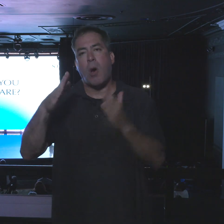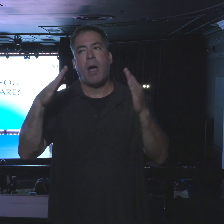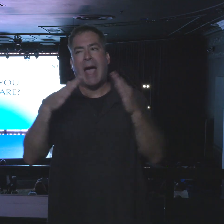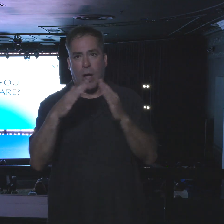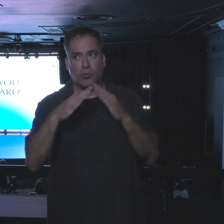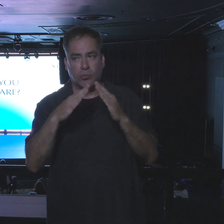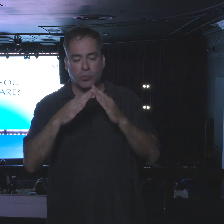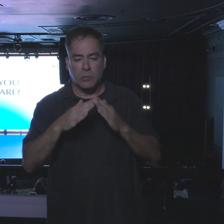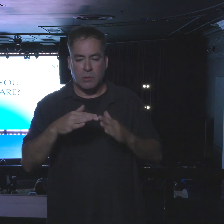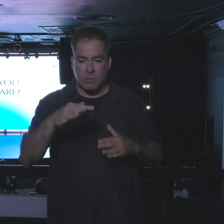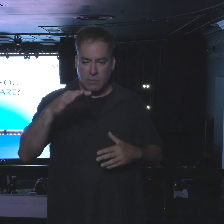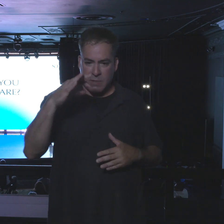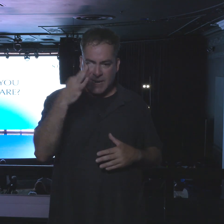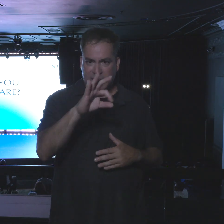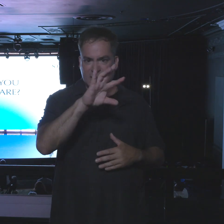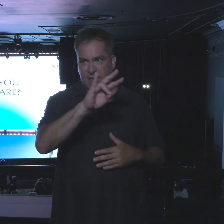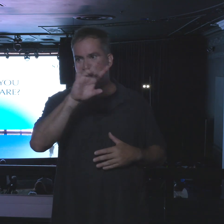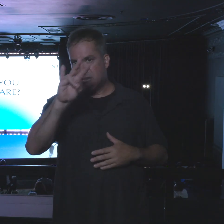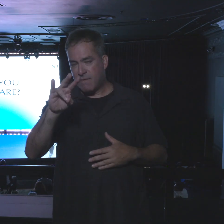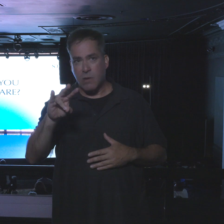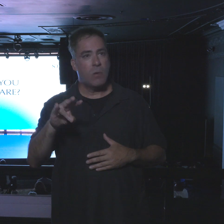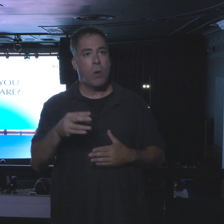$65,000.